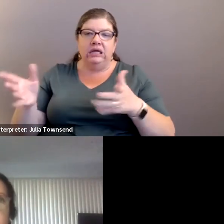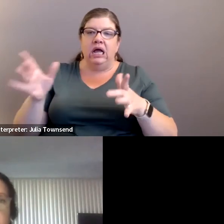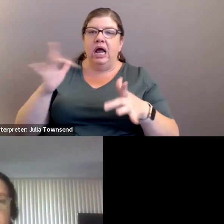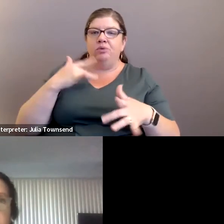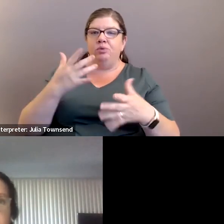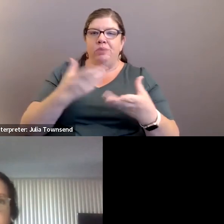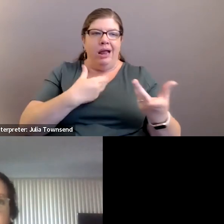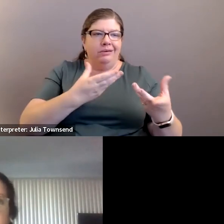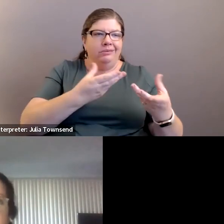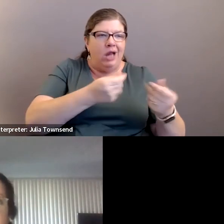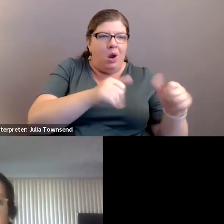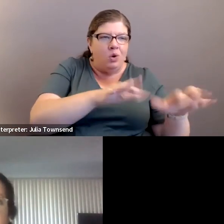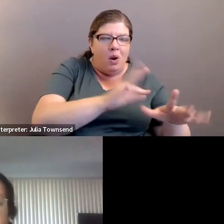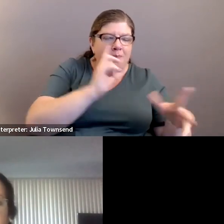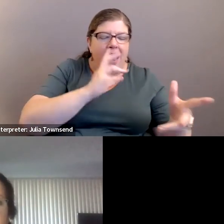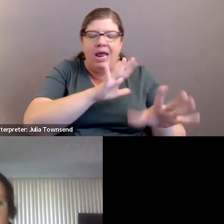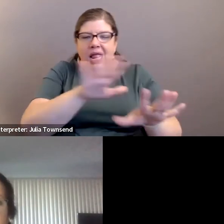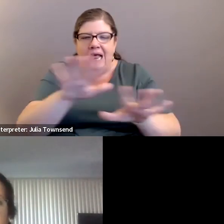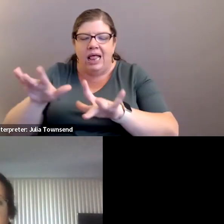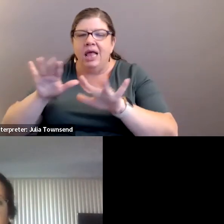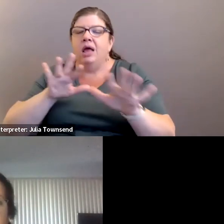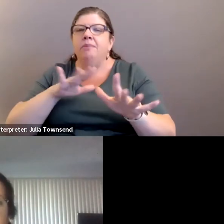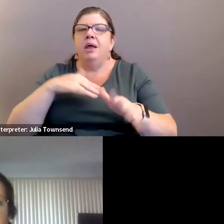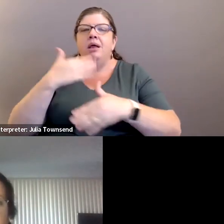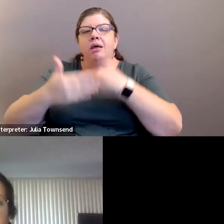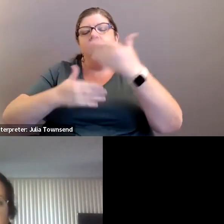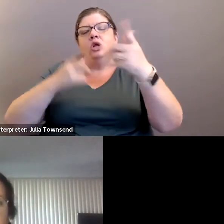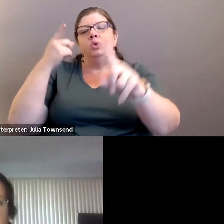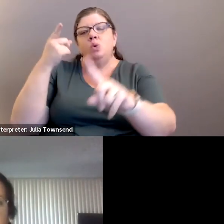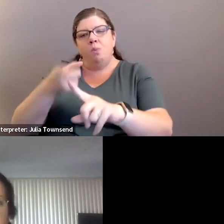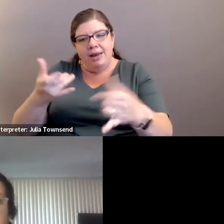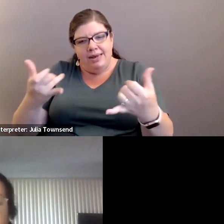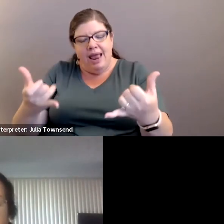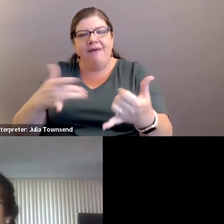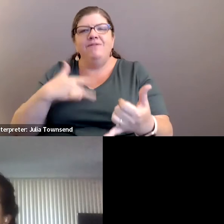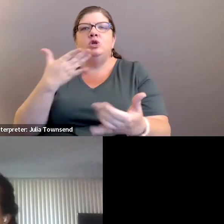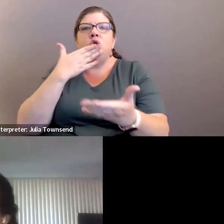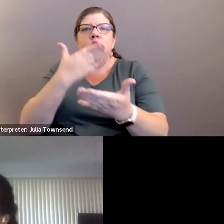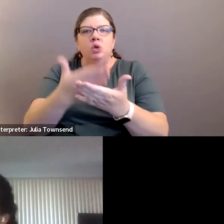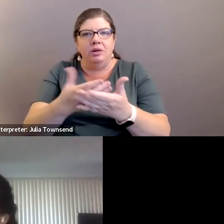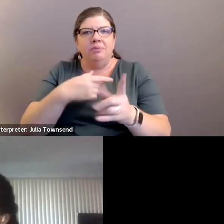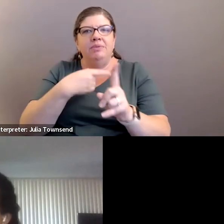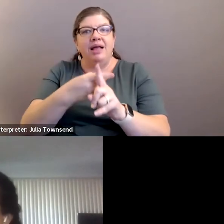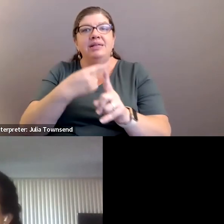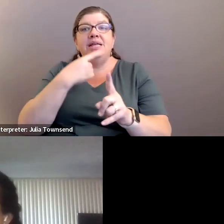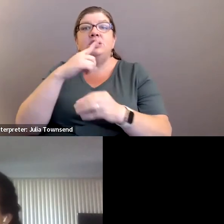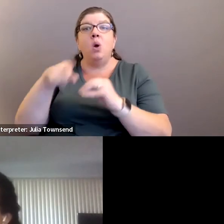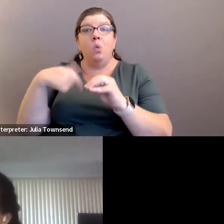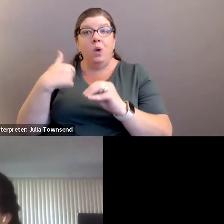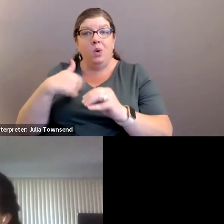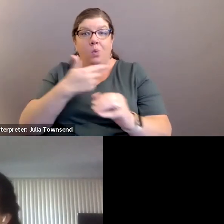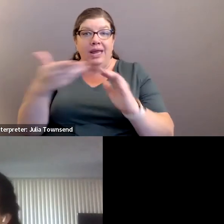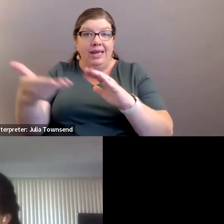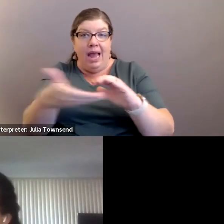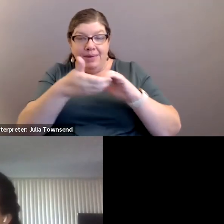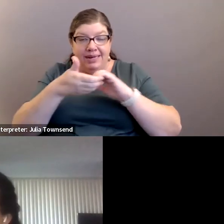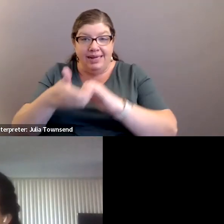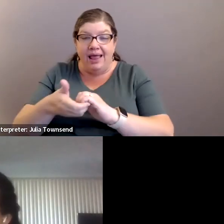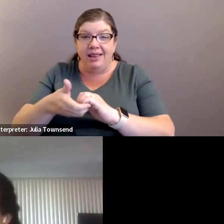things it just it felt like oh this is going to be a long way but to get to this point feels really good and it also says that when we come together and when